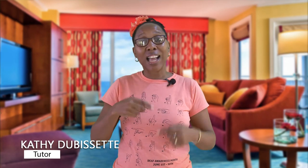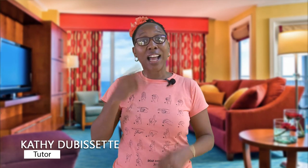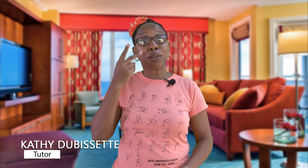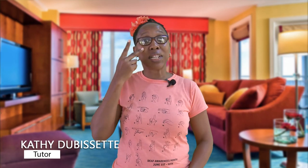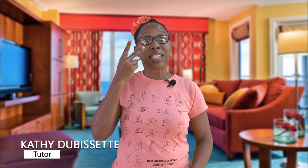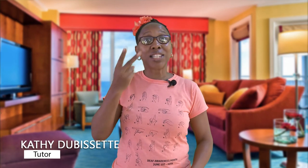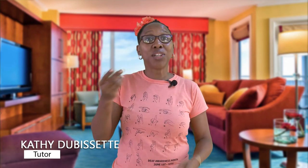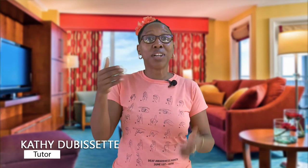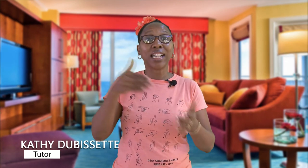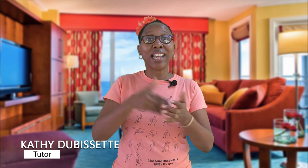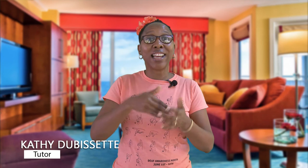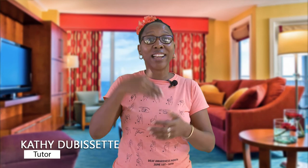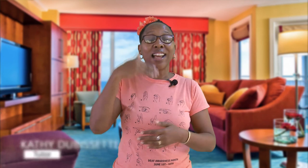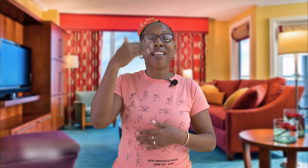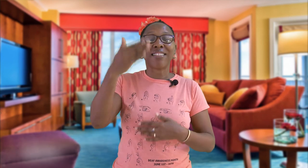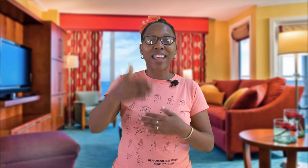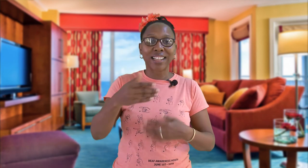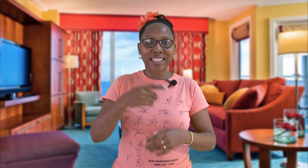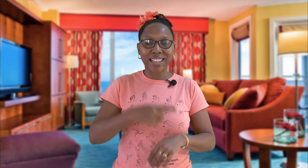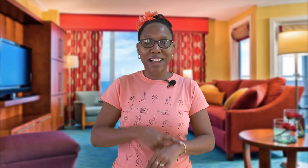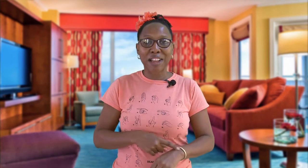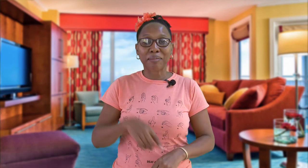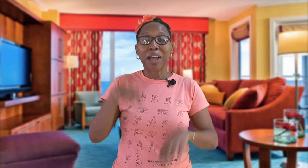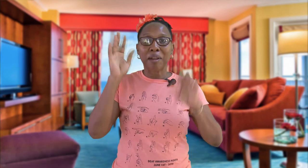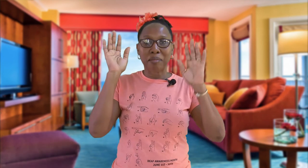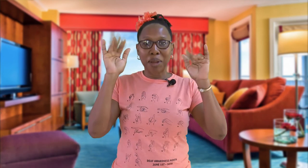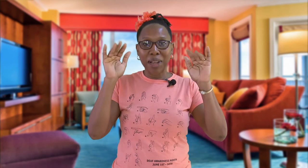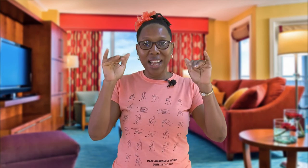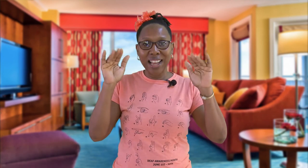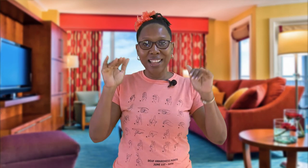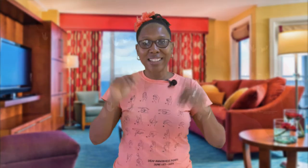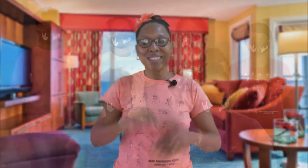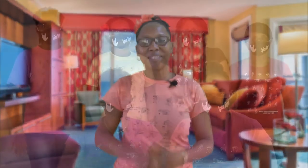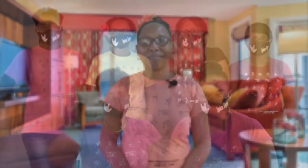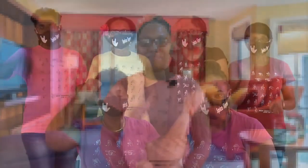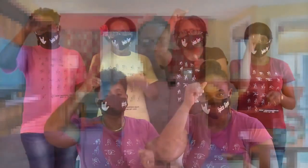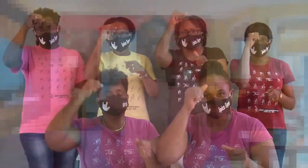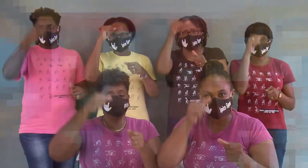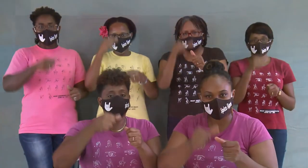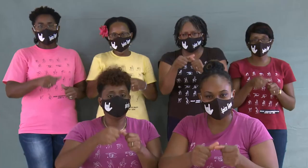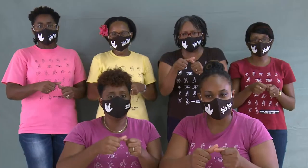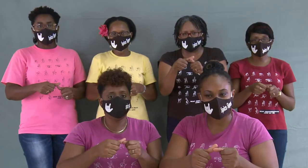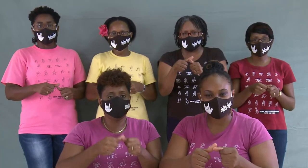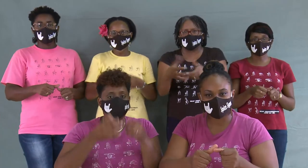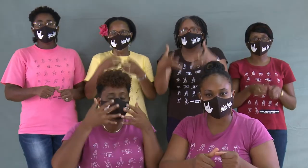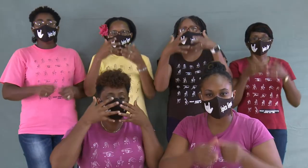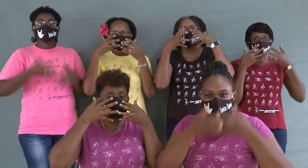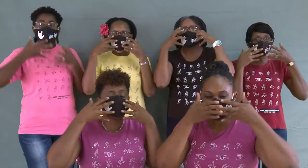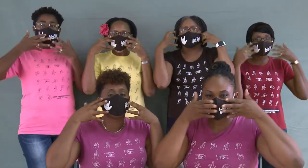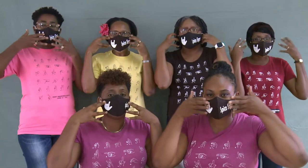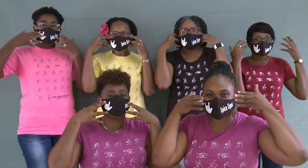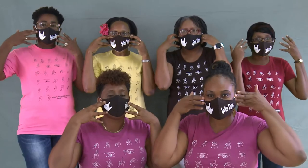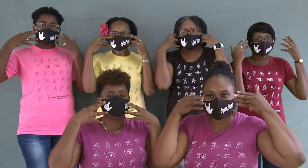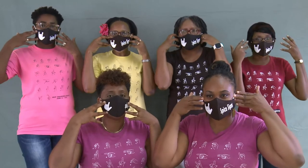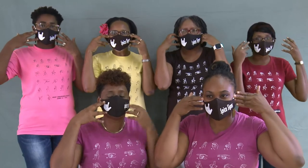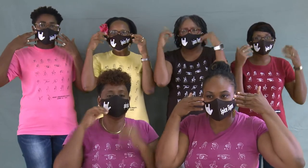and we'll see you again next time bye bye remember remember wear a mask